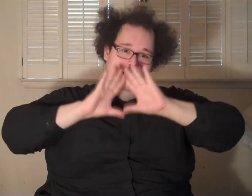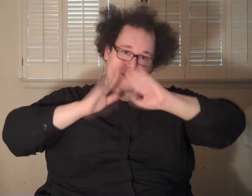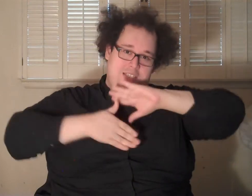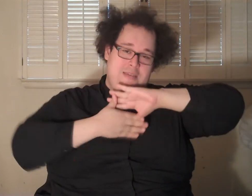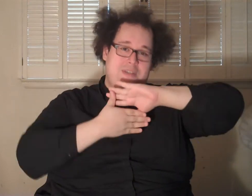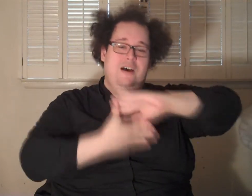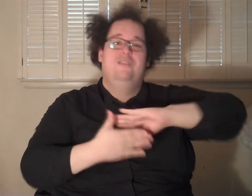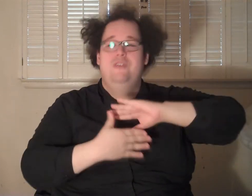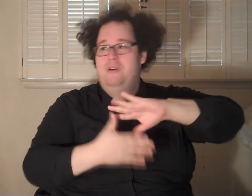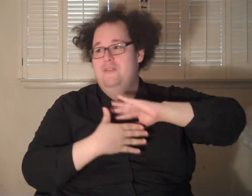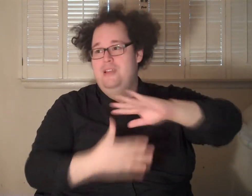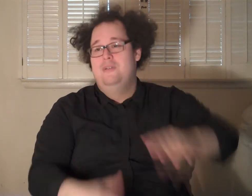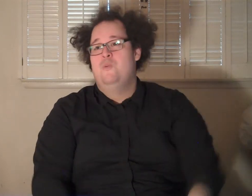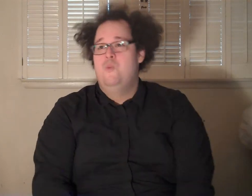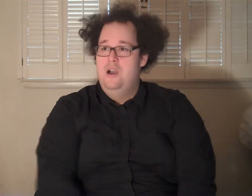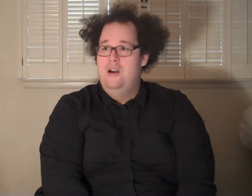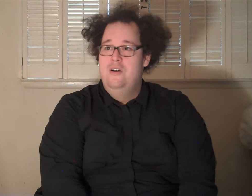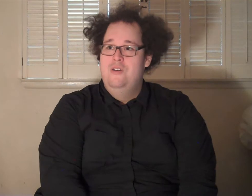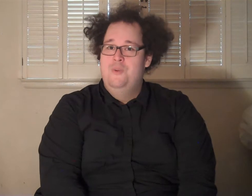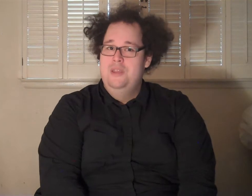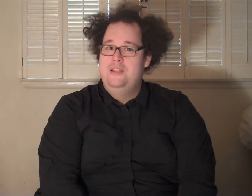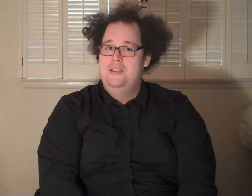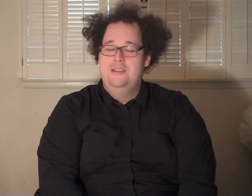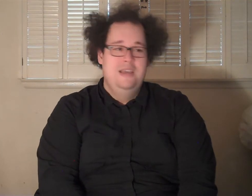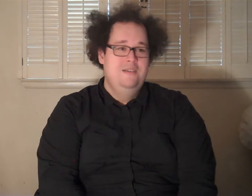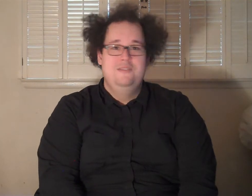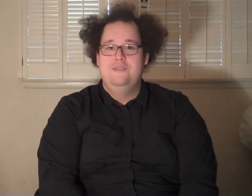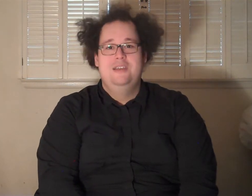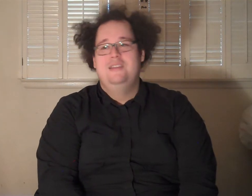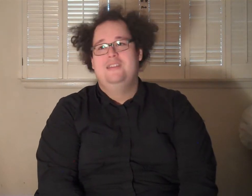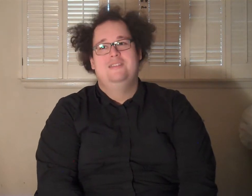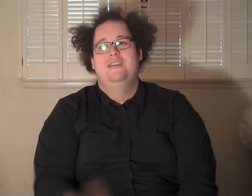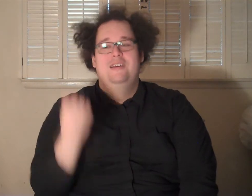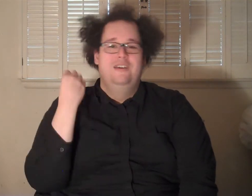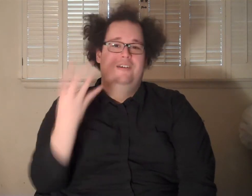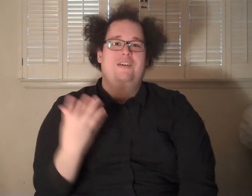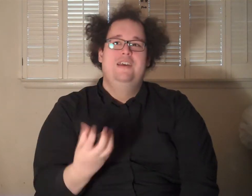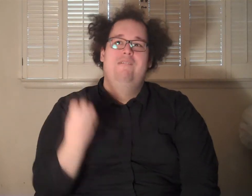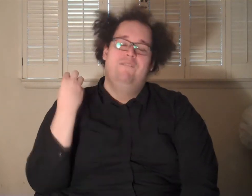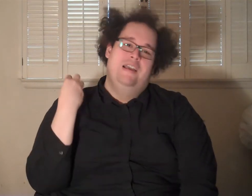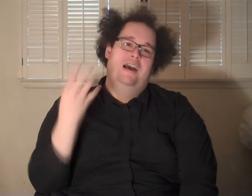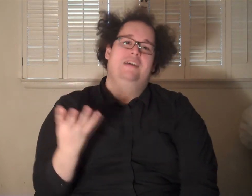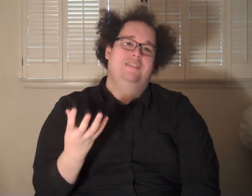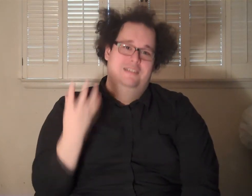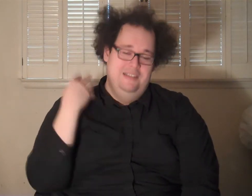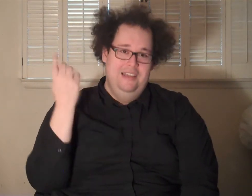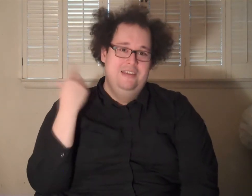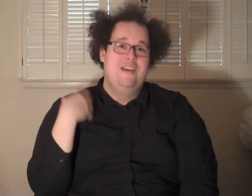like, the cinematography part of it. I'm like, wow. The way they did these angles, the way that they just, it got, like, in your